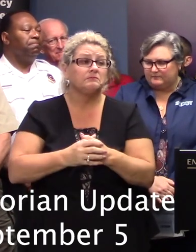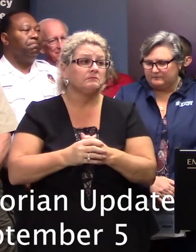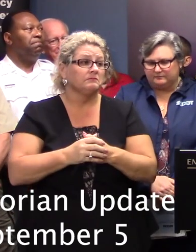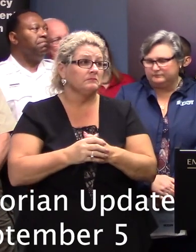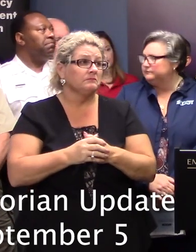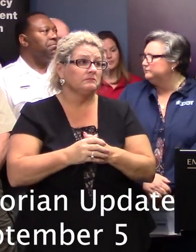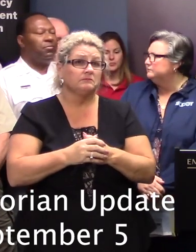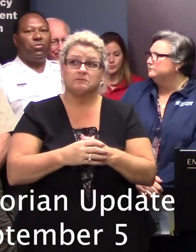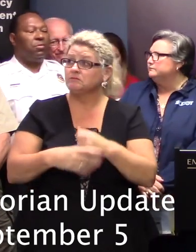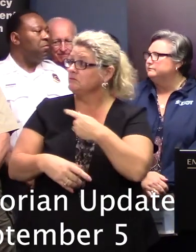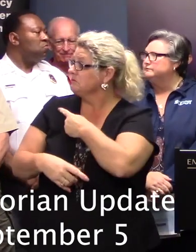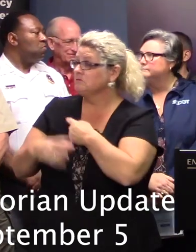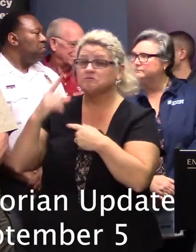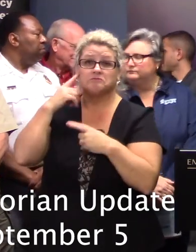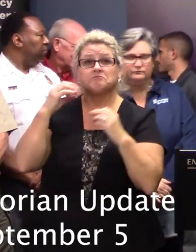Rescue?